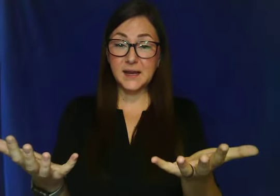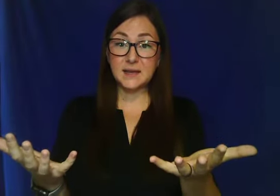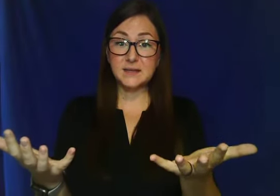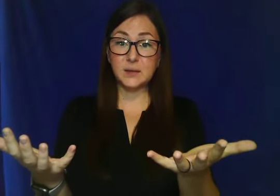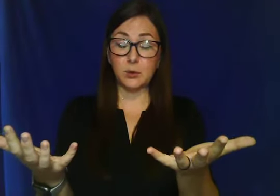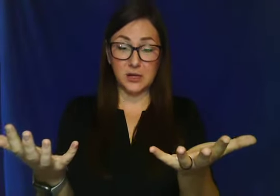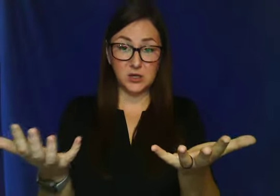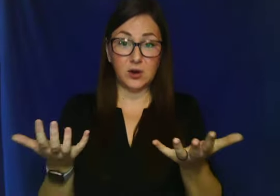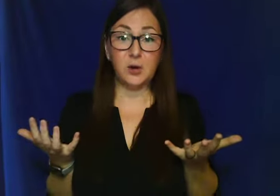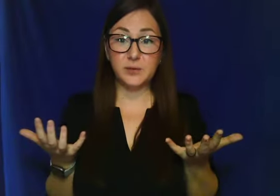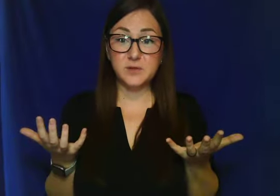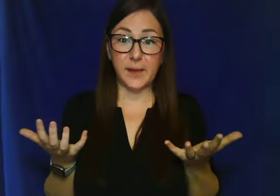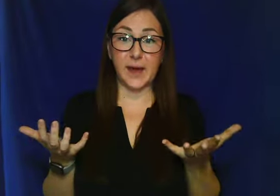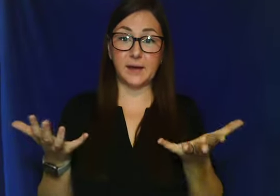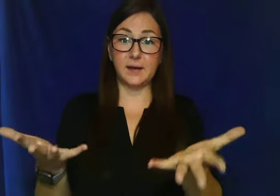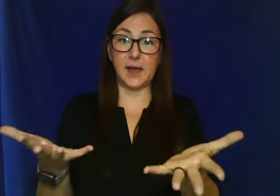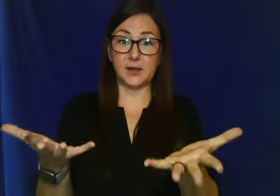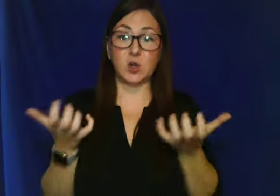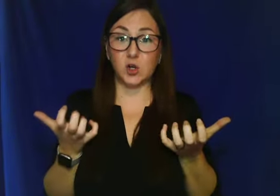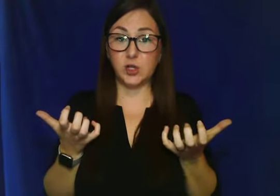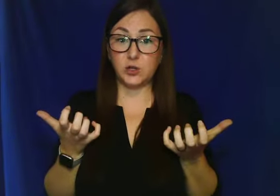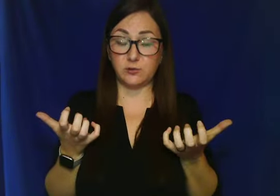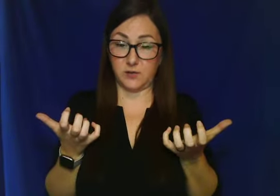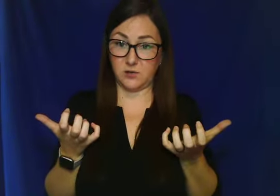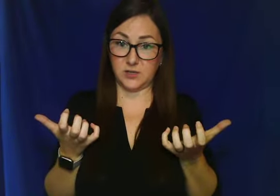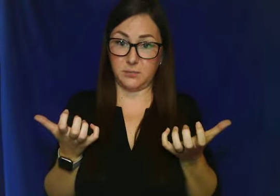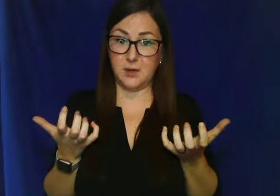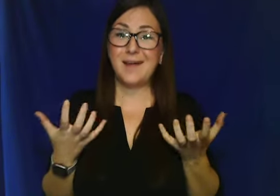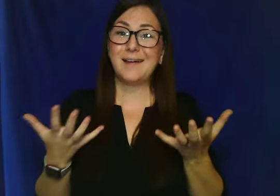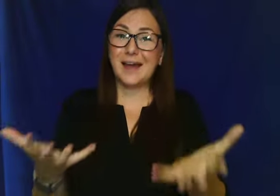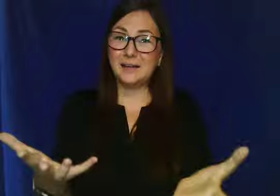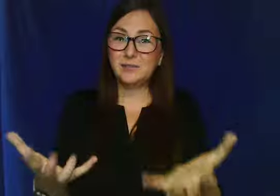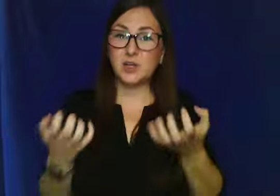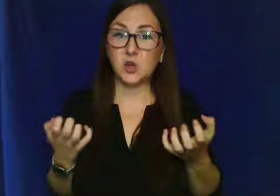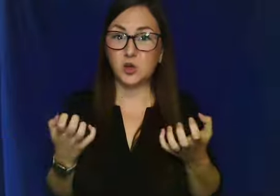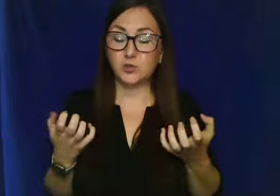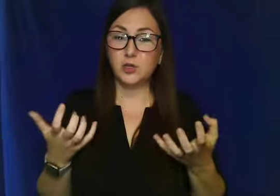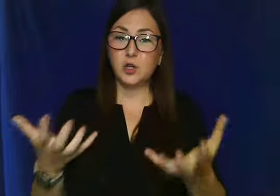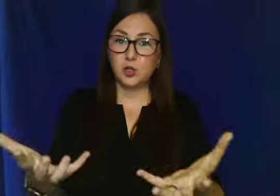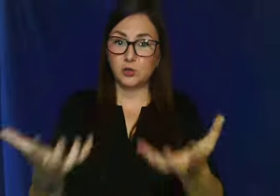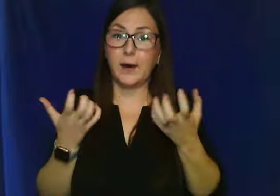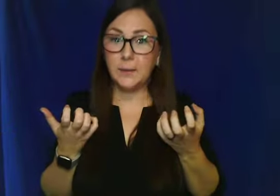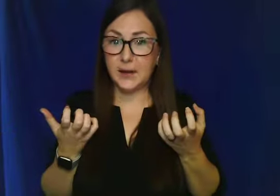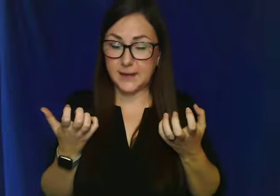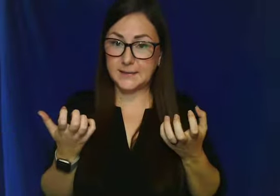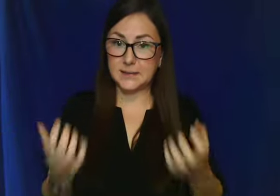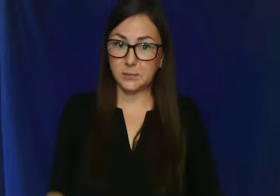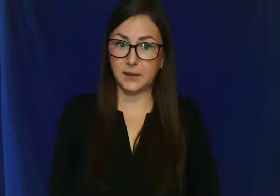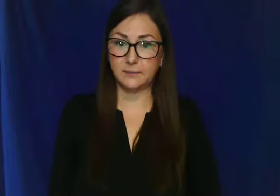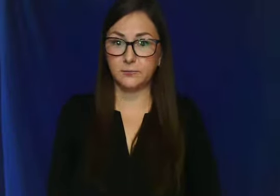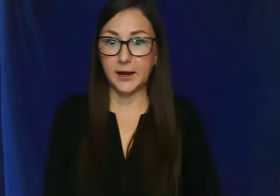bringing your elbows back and curling your fingers up. Kind of like you're grabbing onto something. Right?